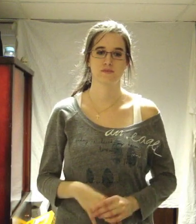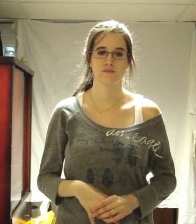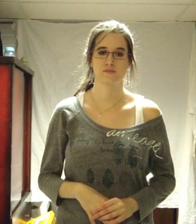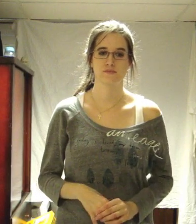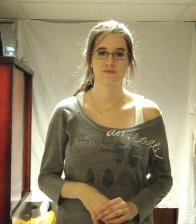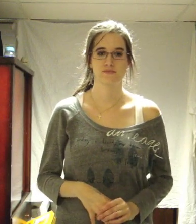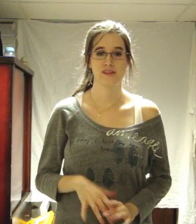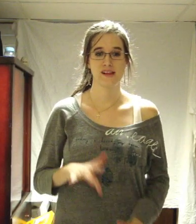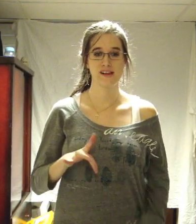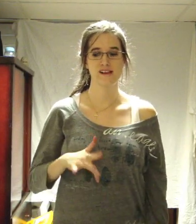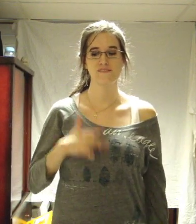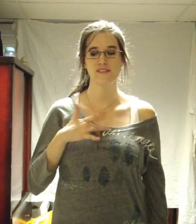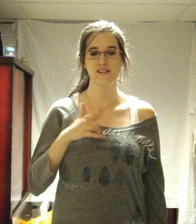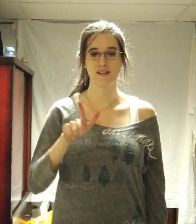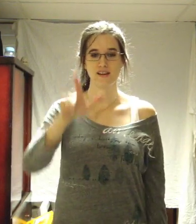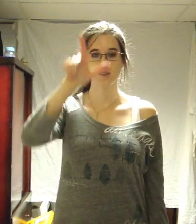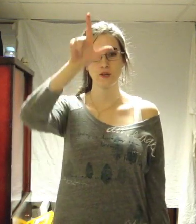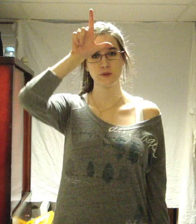I feel like a loser